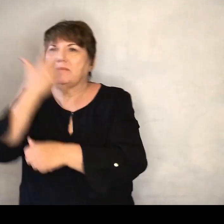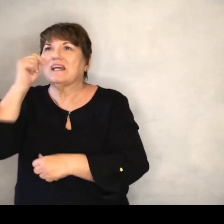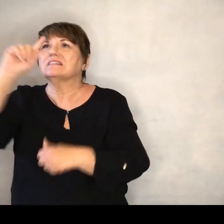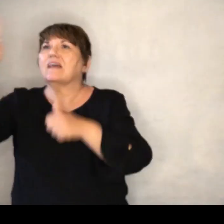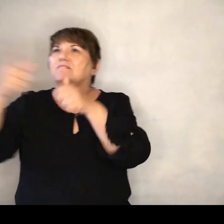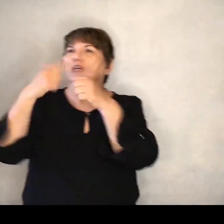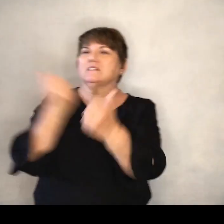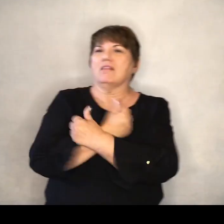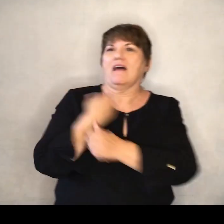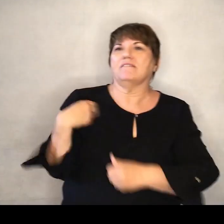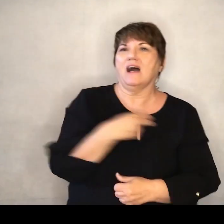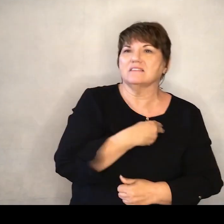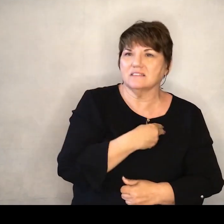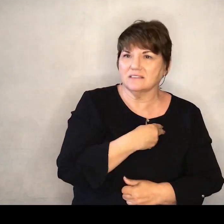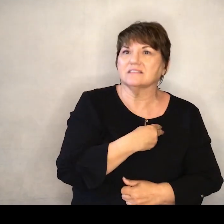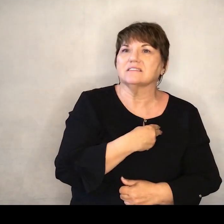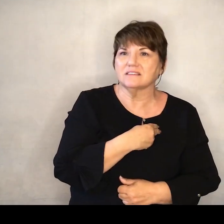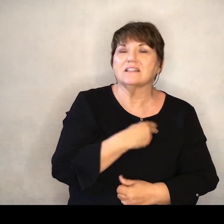first loved us.